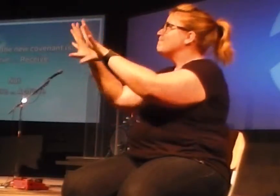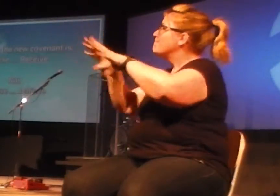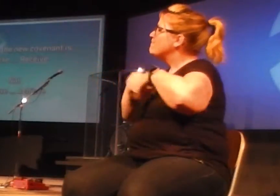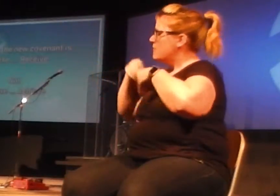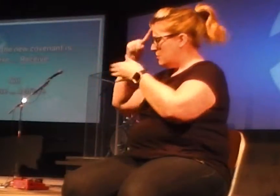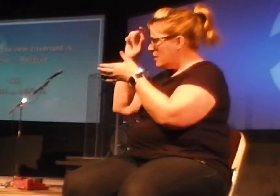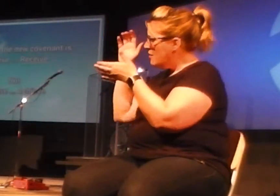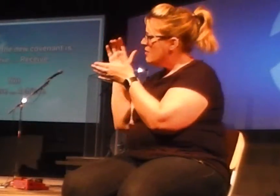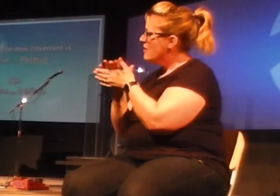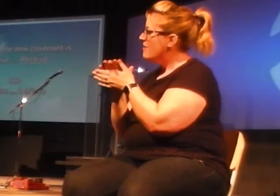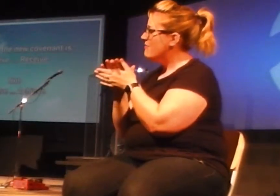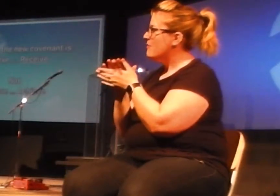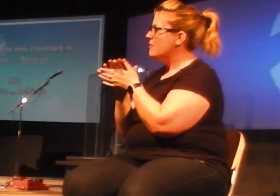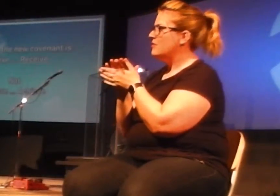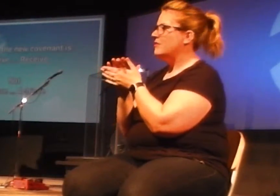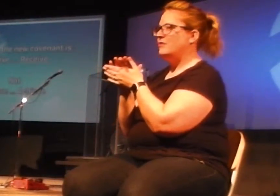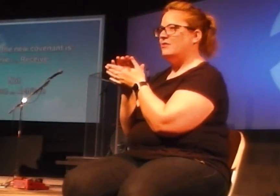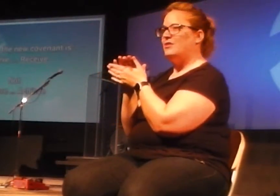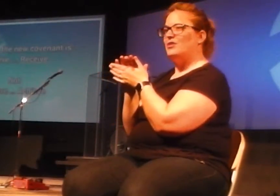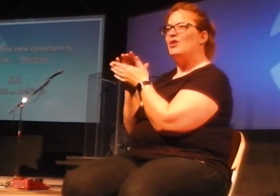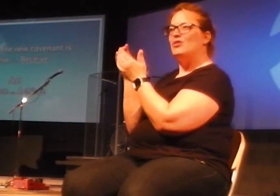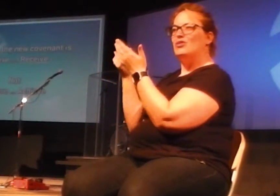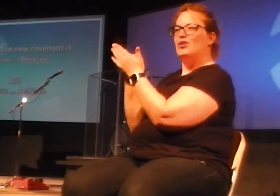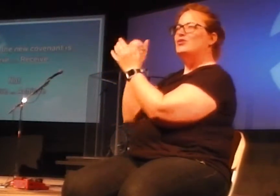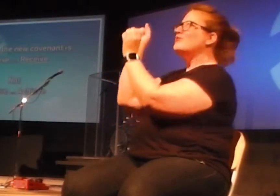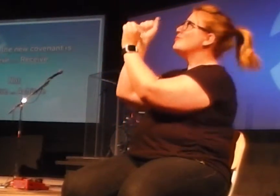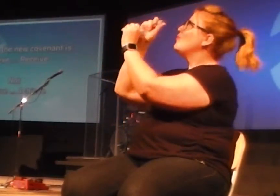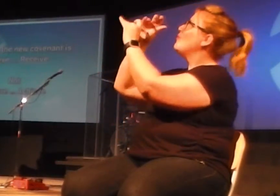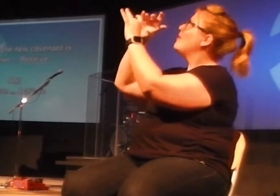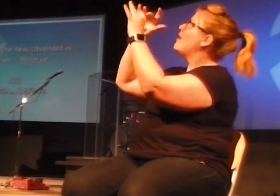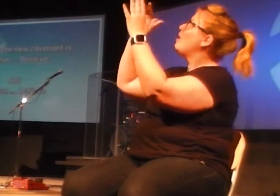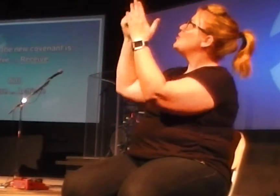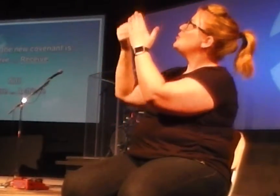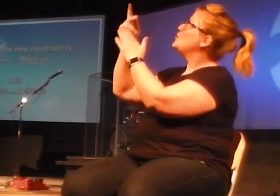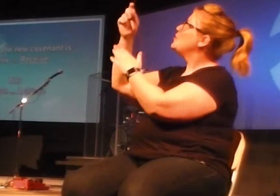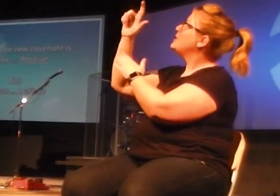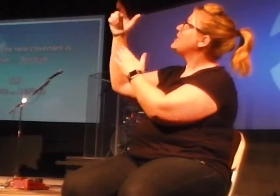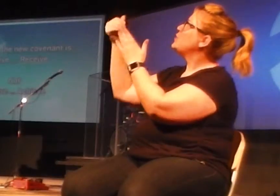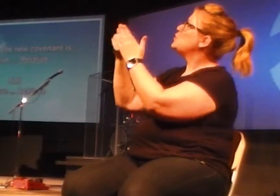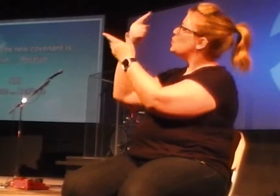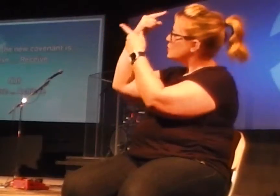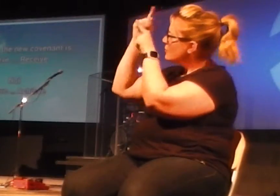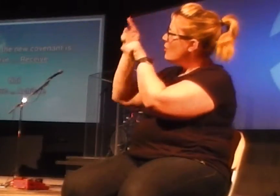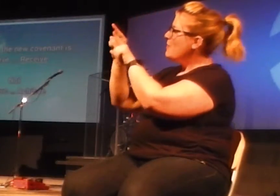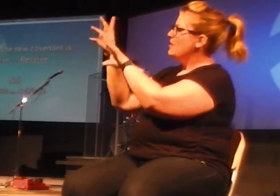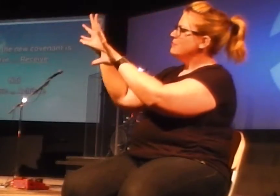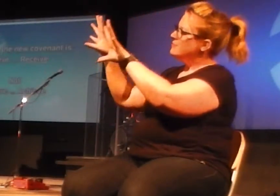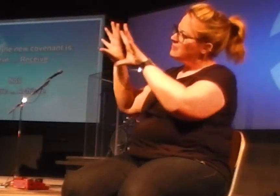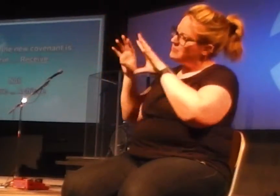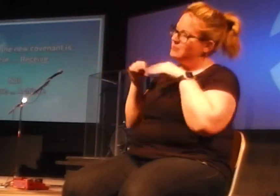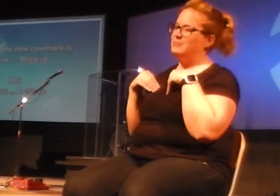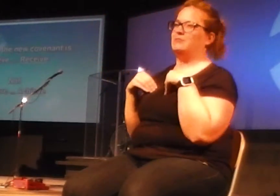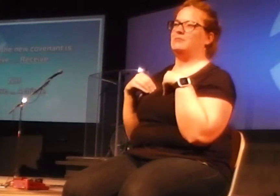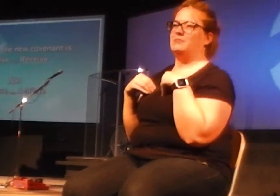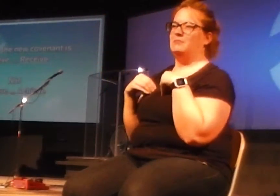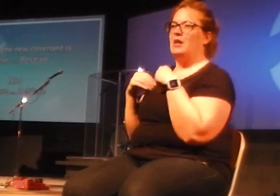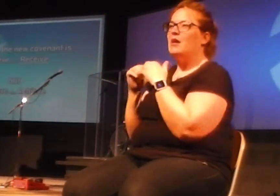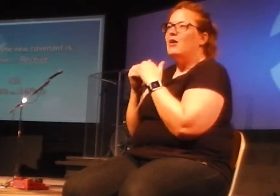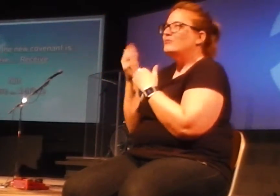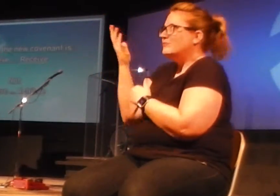the new freedom, the new deal, the new covenant that God has for us in Jesus. That's the